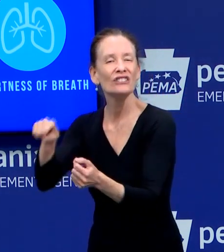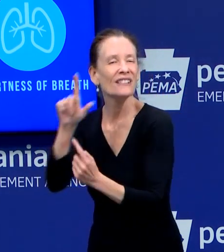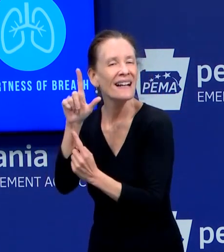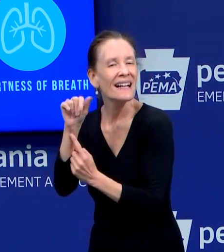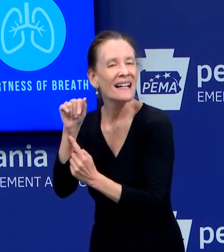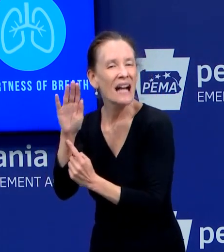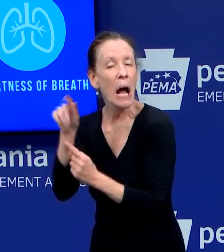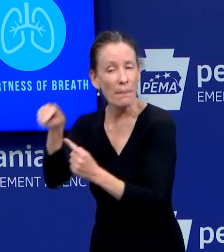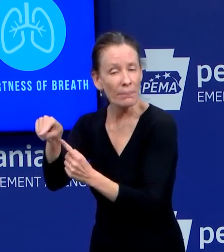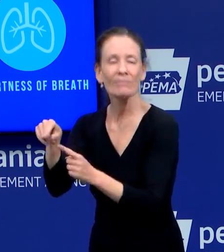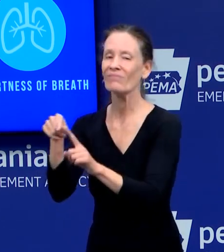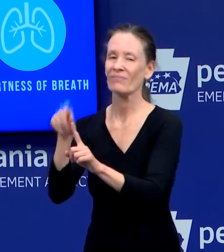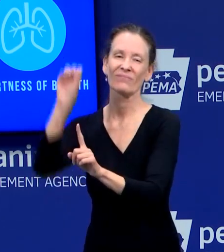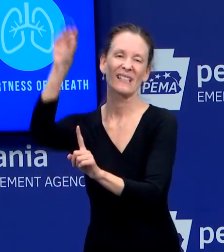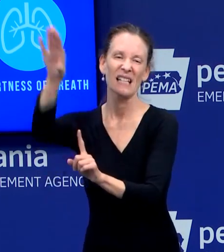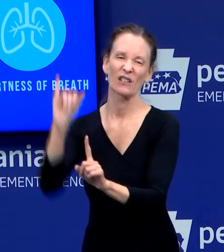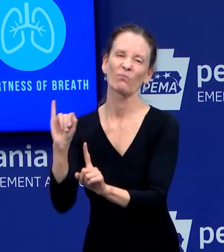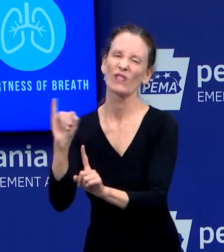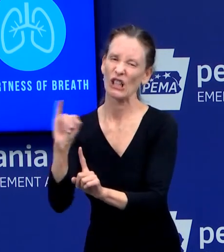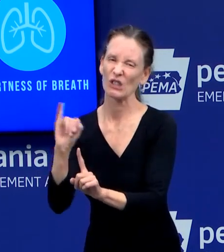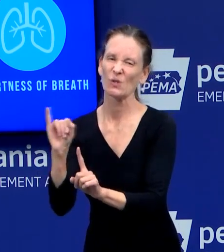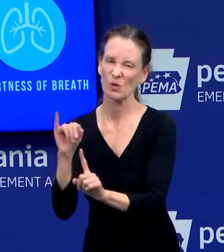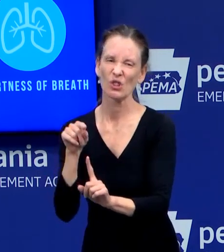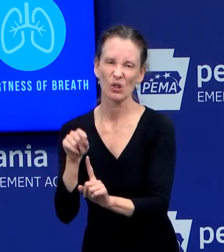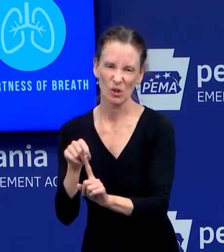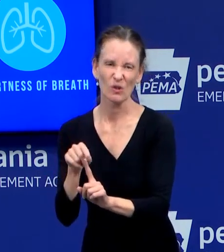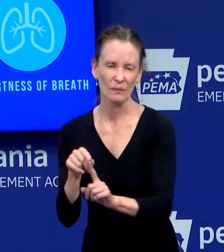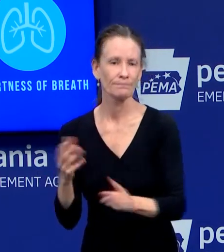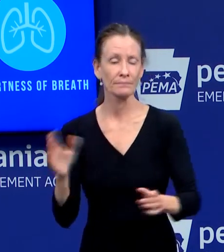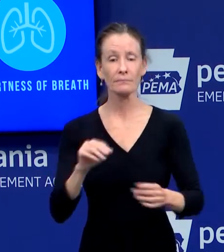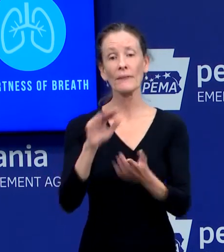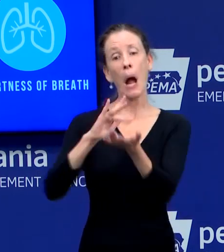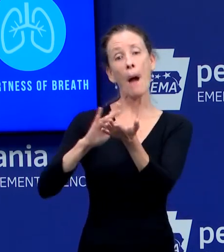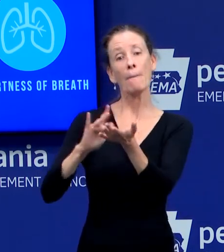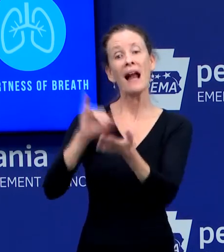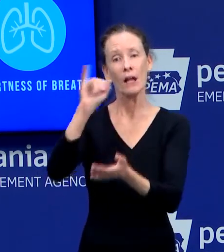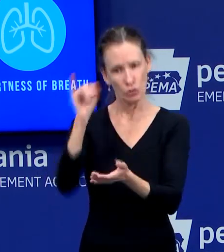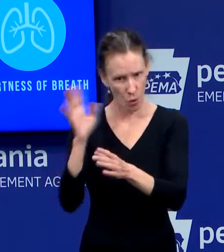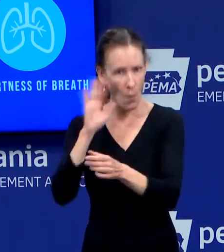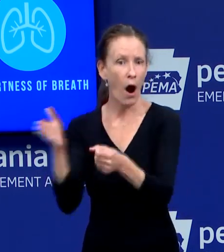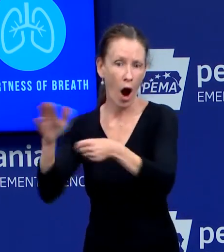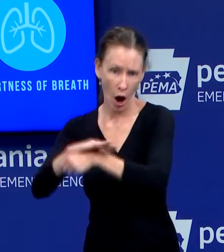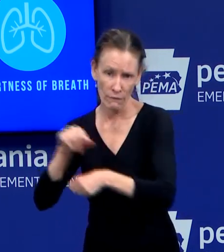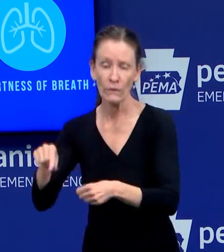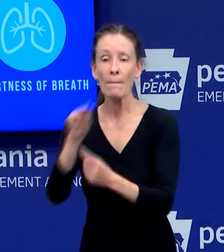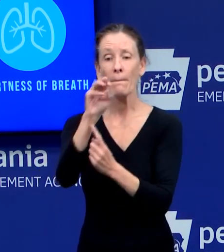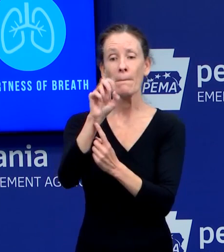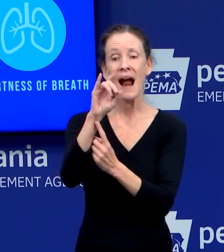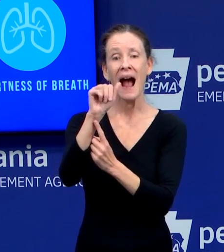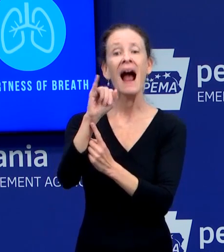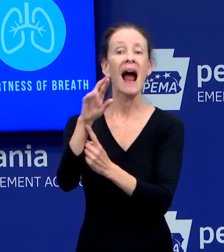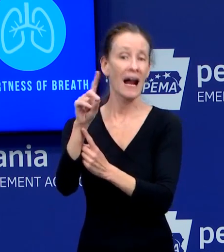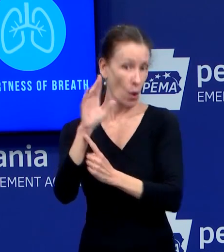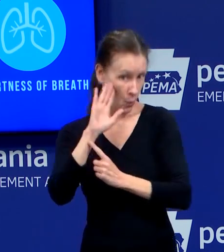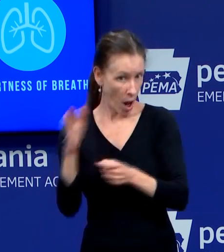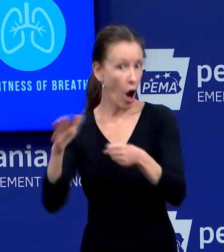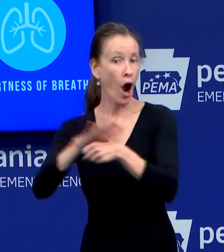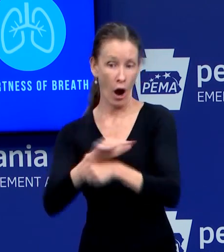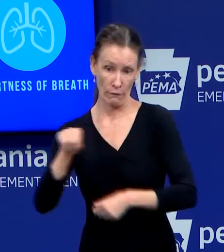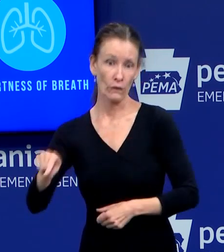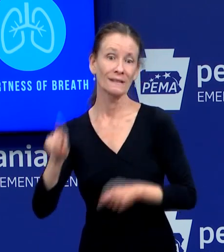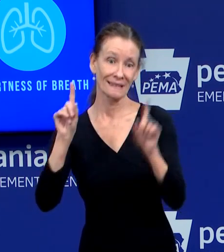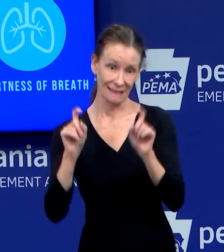the COVID-19 test. Angela Levin, something. As the number of cases increase,